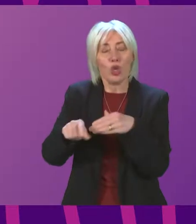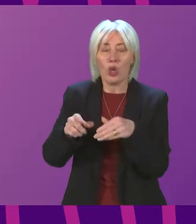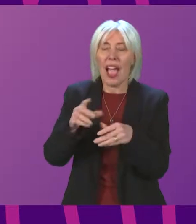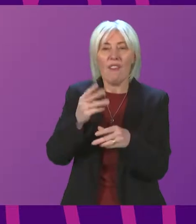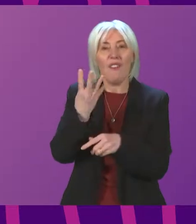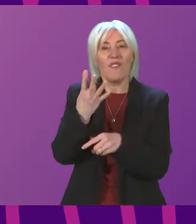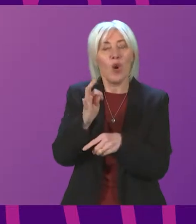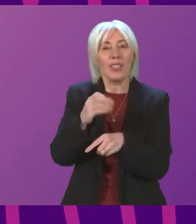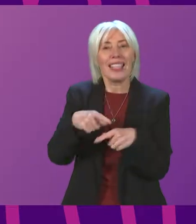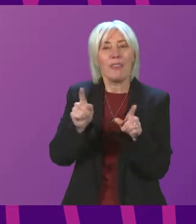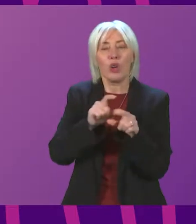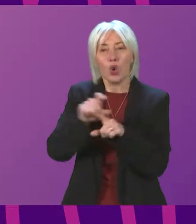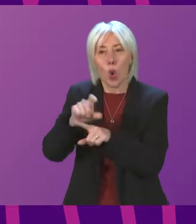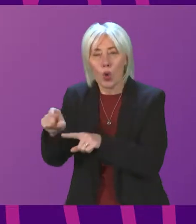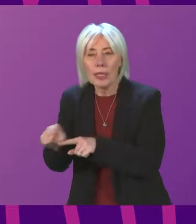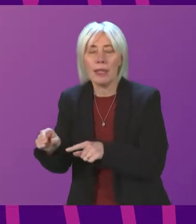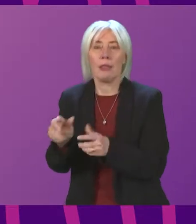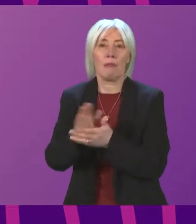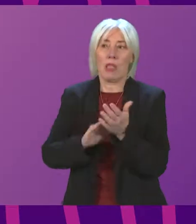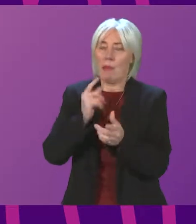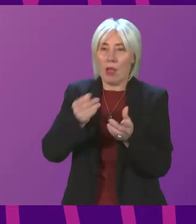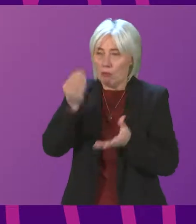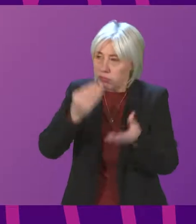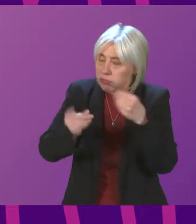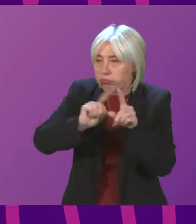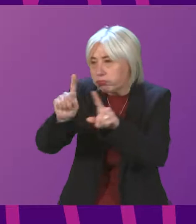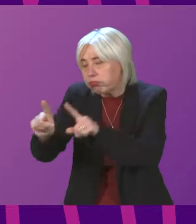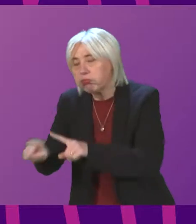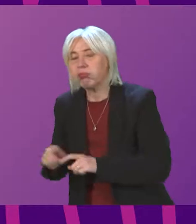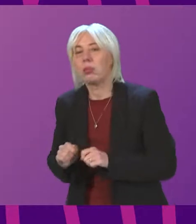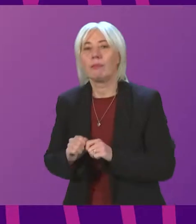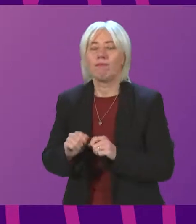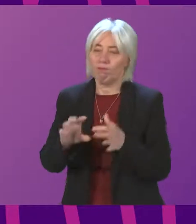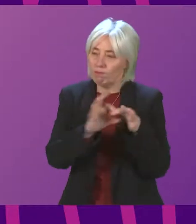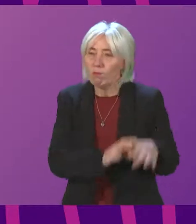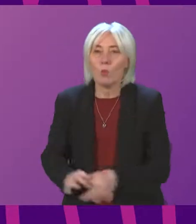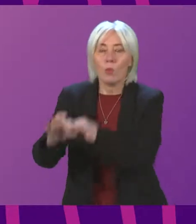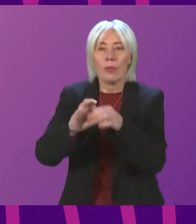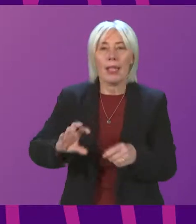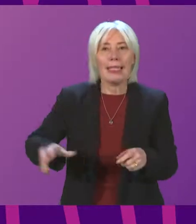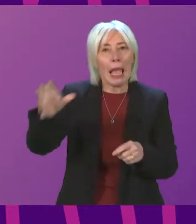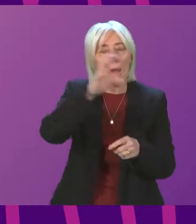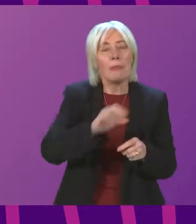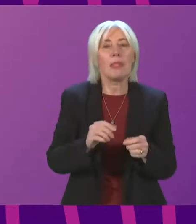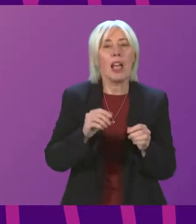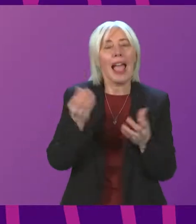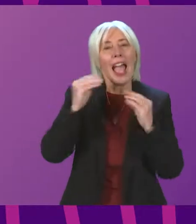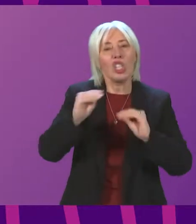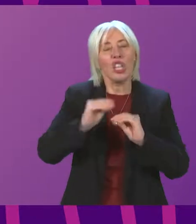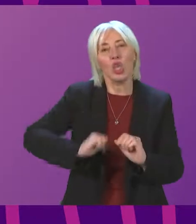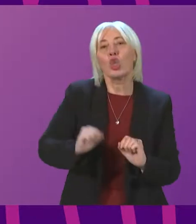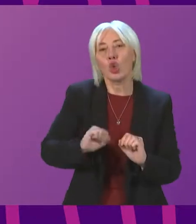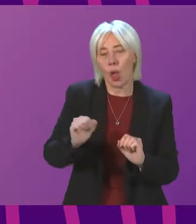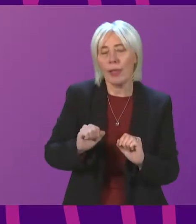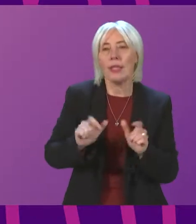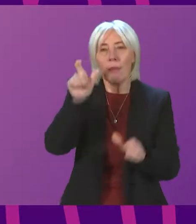from, with over 16,000 learner attendances to date. Working as part of the regional teams at Education Scotland, Attainment Advisors will